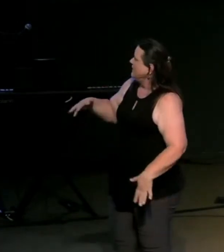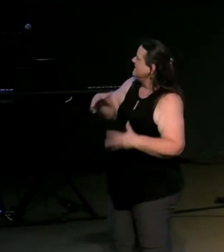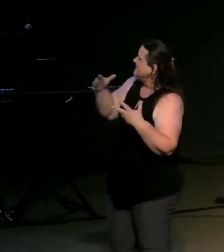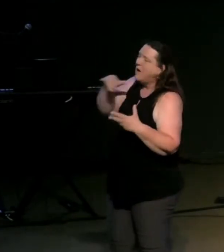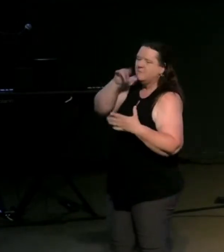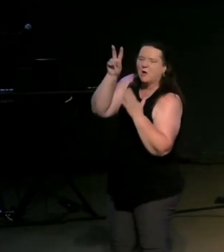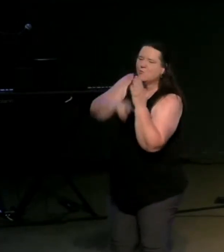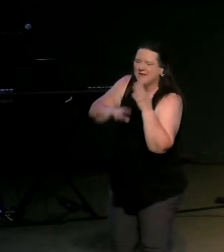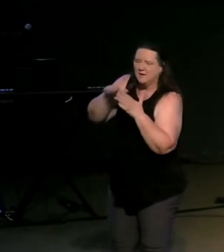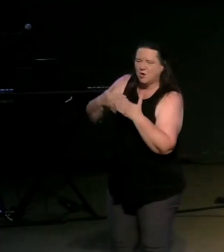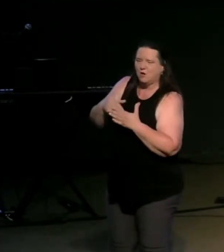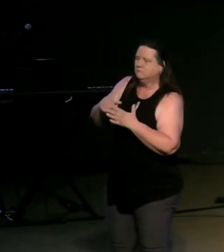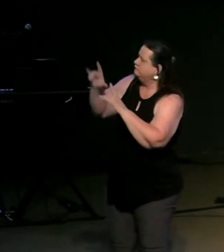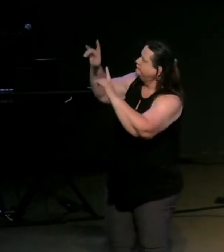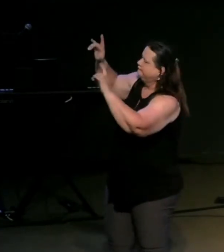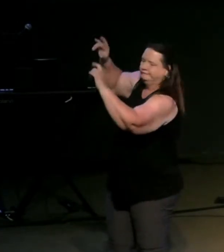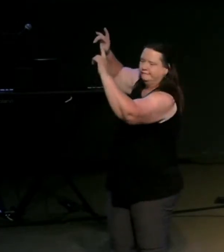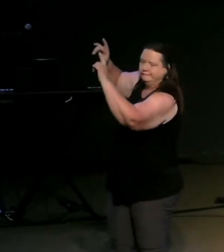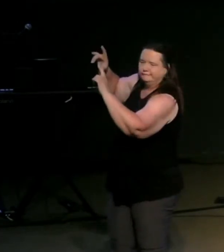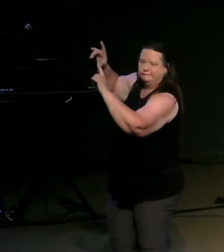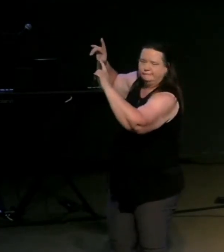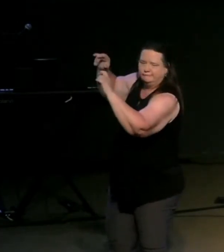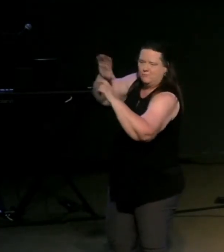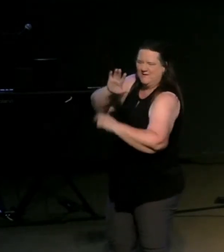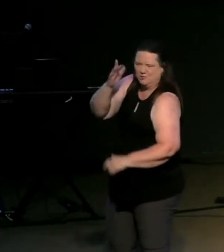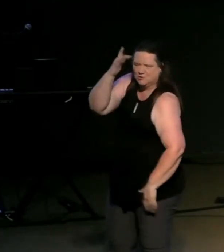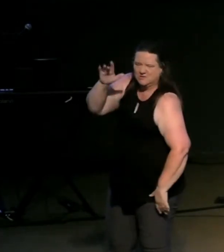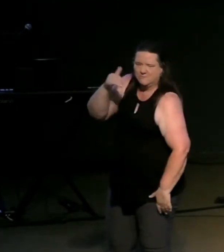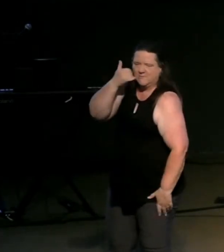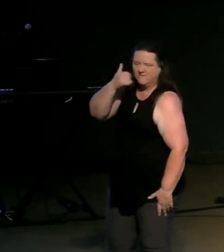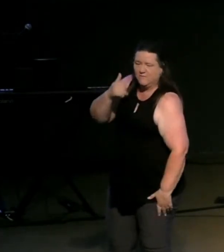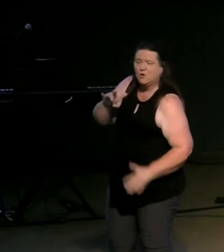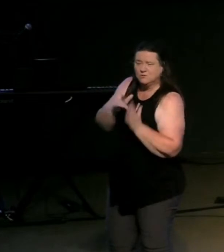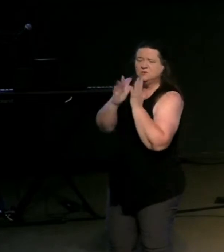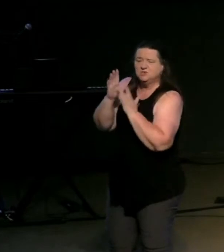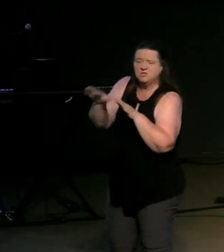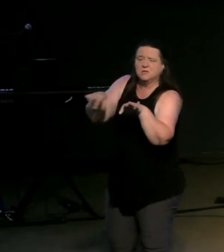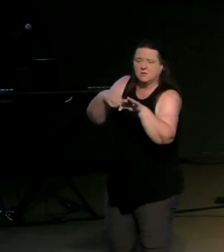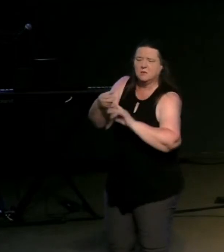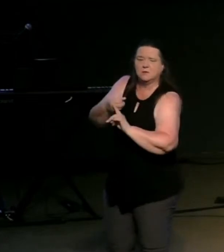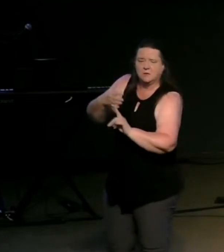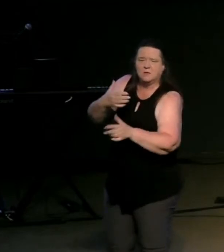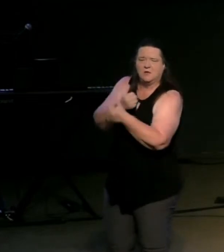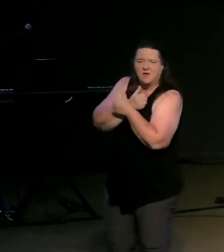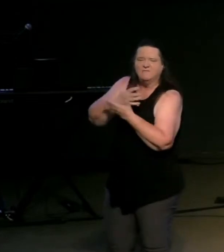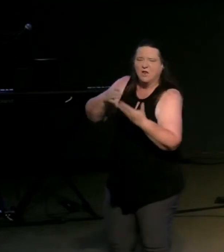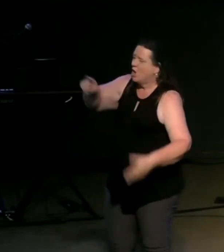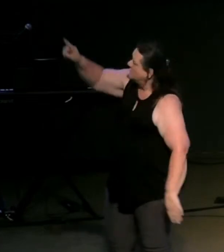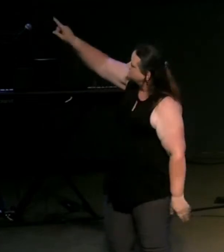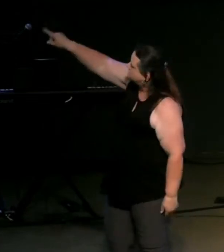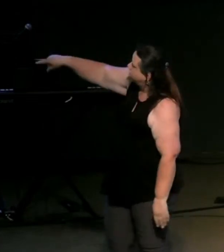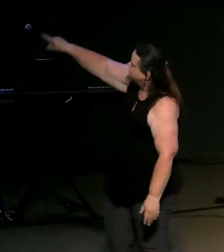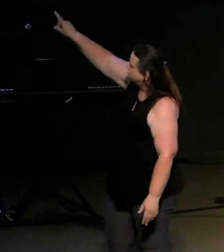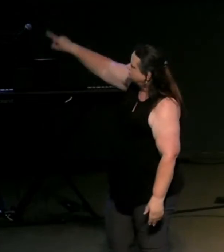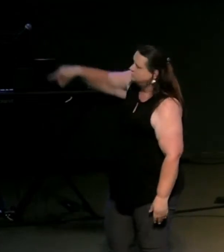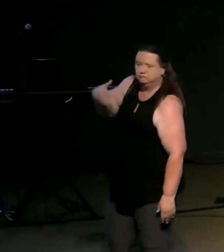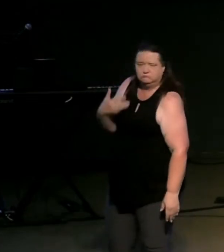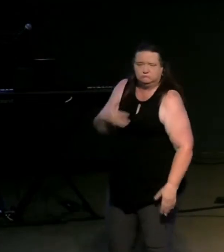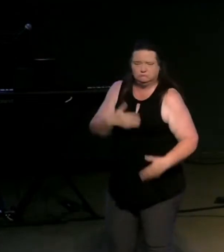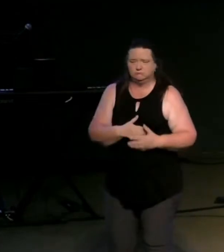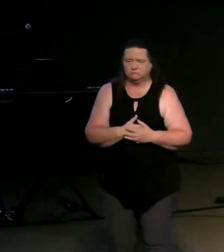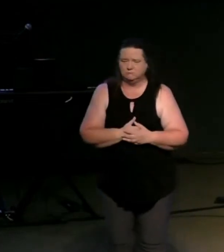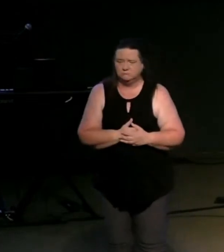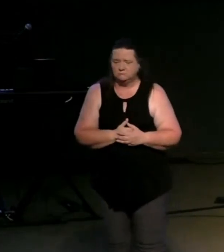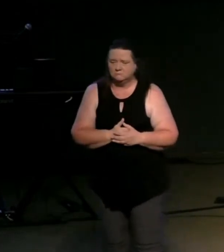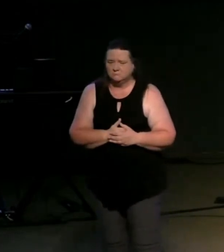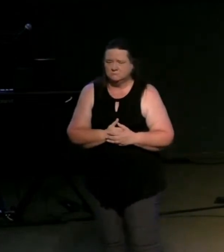going to hit on all of that if you want to take a screenshot with your smartphones jesus had a lot to say about love in his ministry as i was walking through